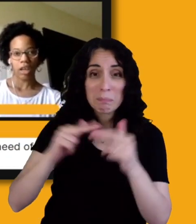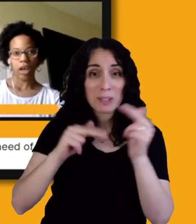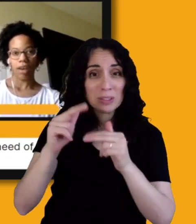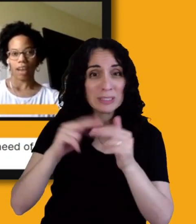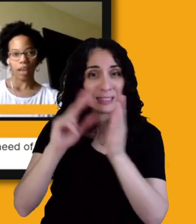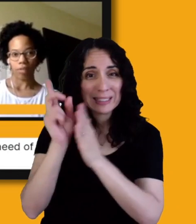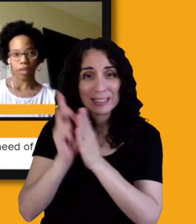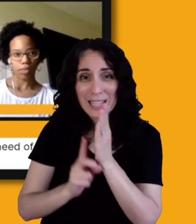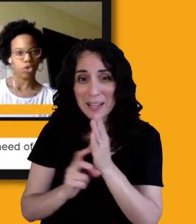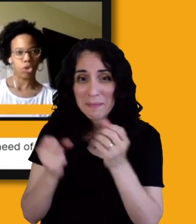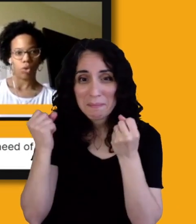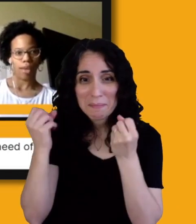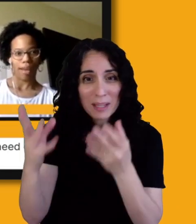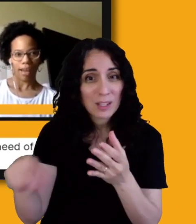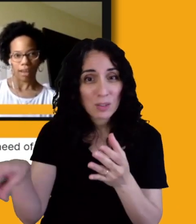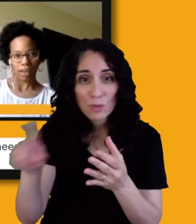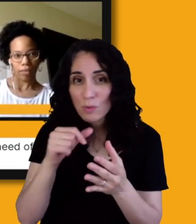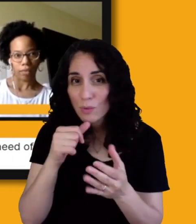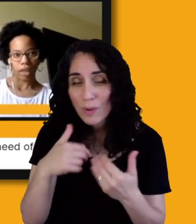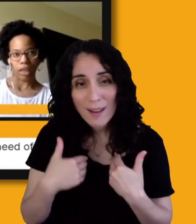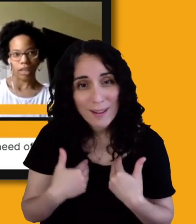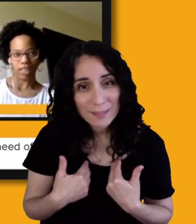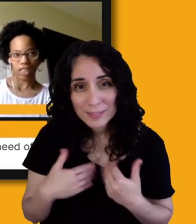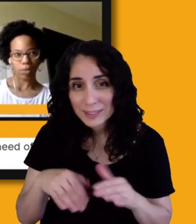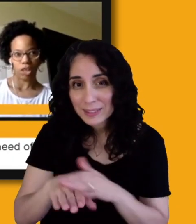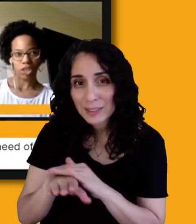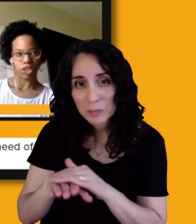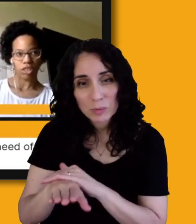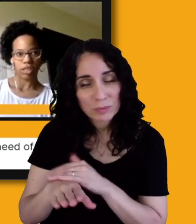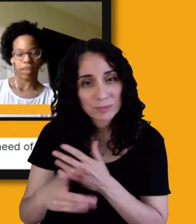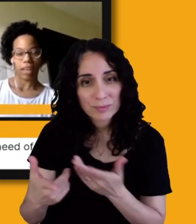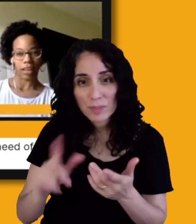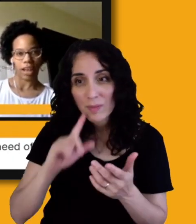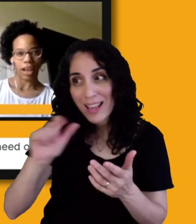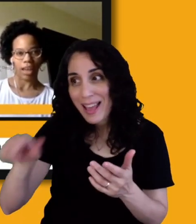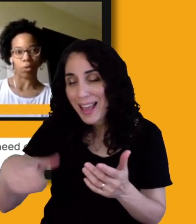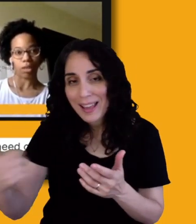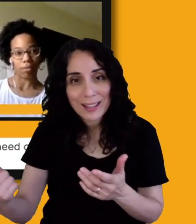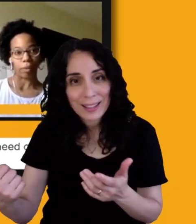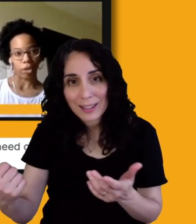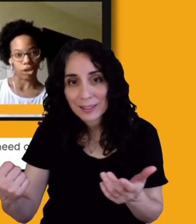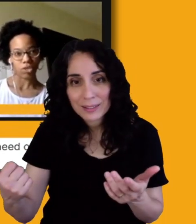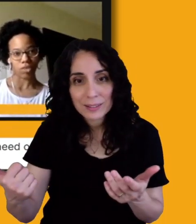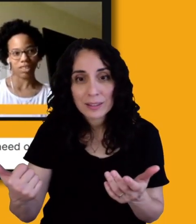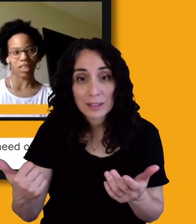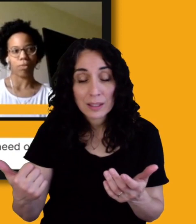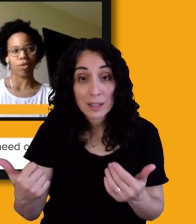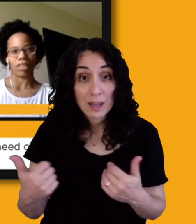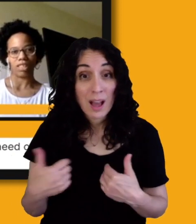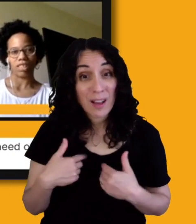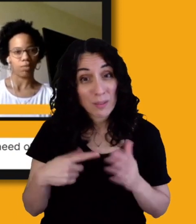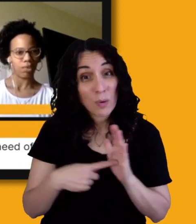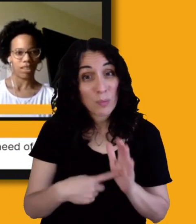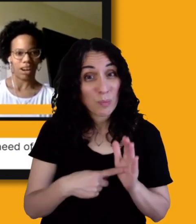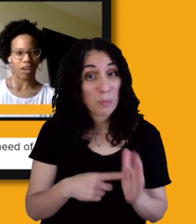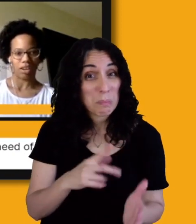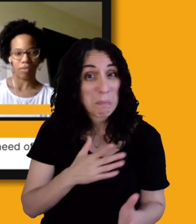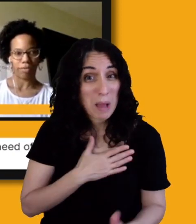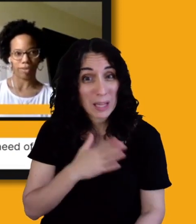A lot of them don't have an accessible entrance of any kind. I will give a personal example. And this is something that I'll never forget